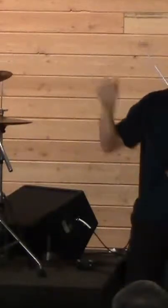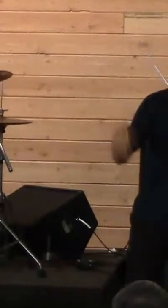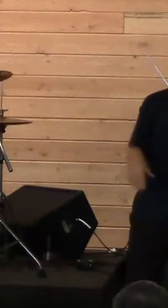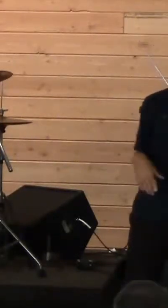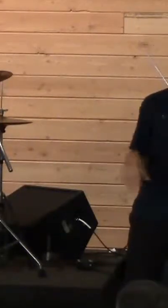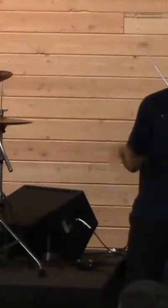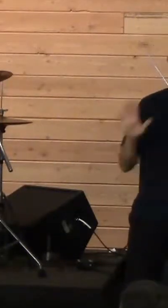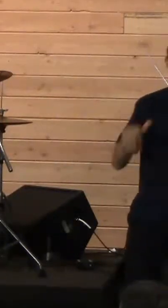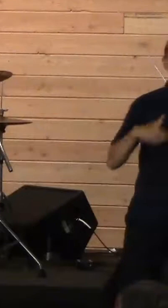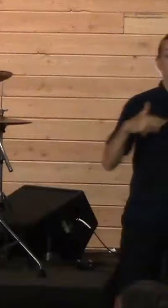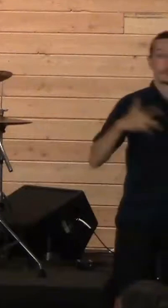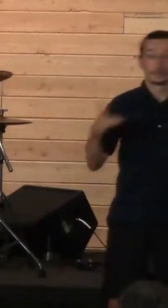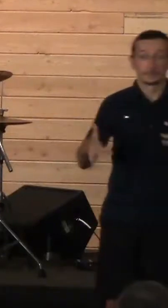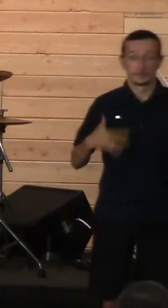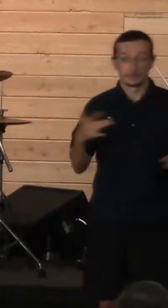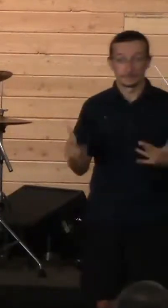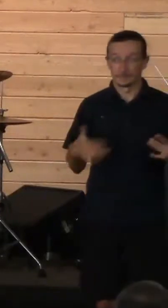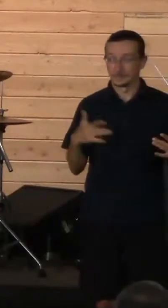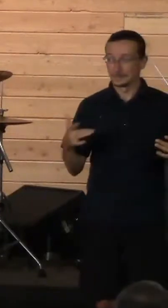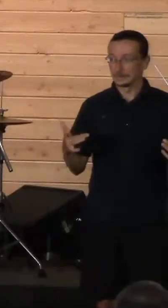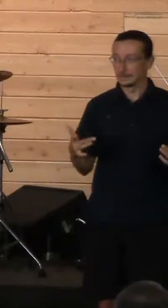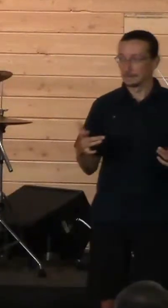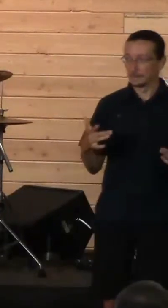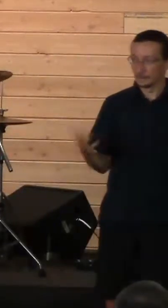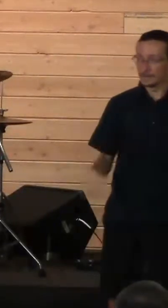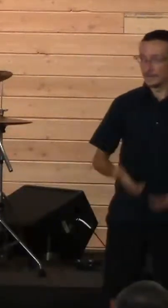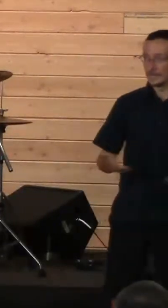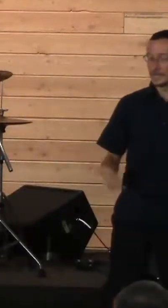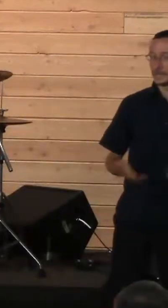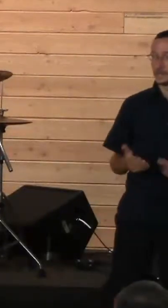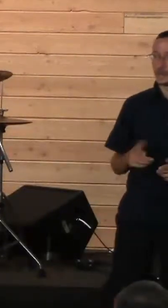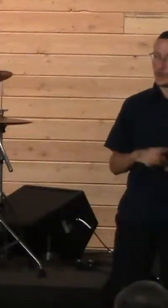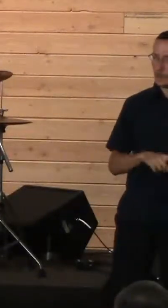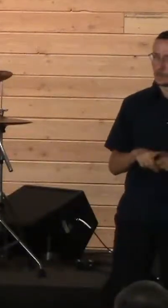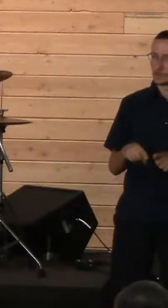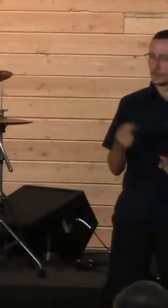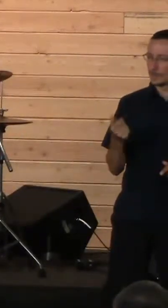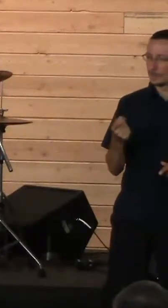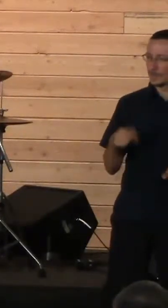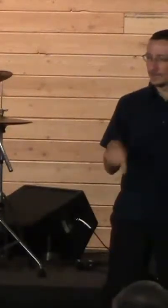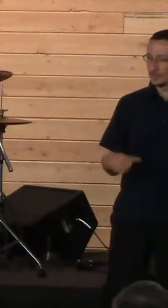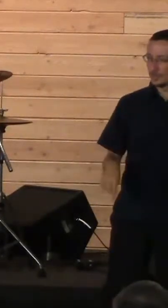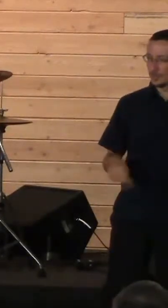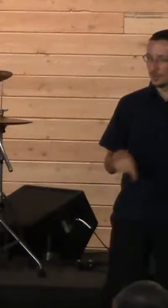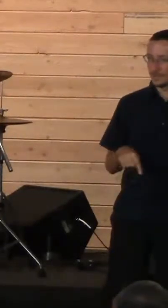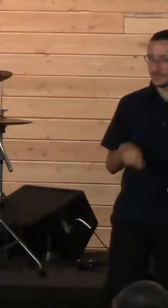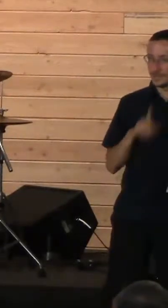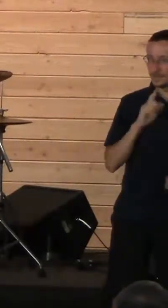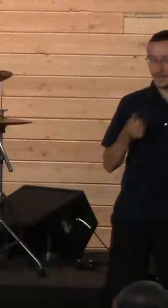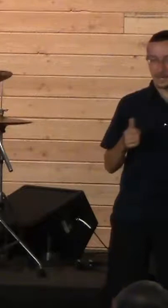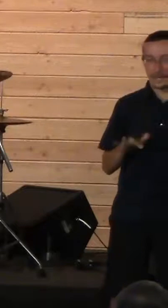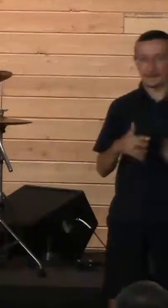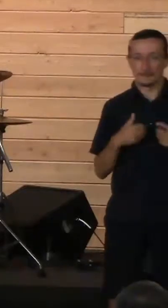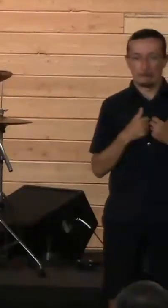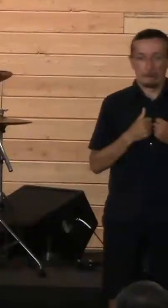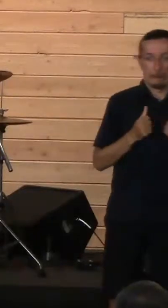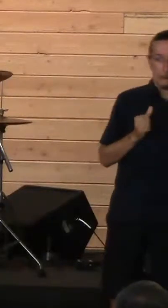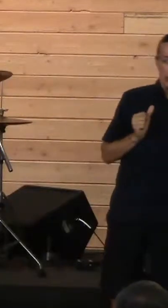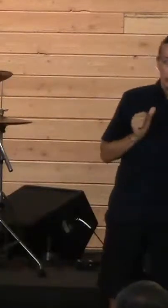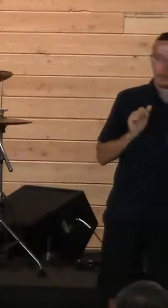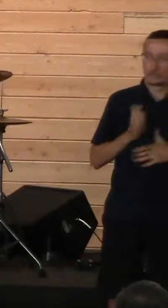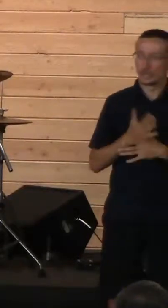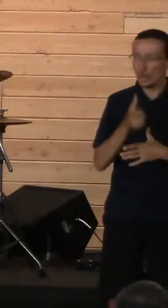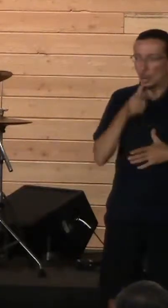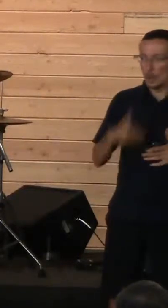I'm so excited to be here. Also a little nervous. It's like a vulnerable thing to be sharing a little bit of who you are,